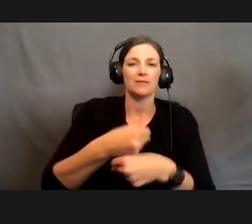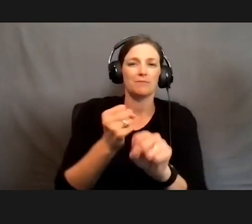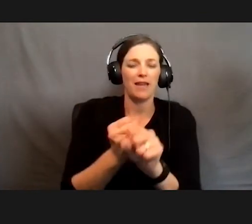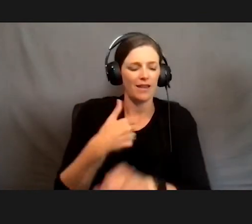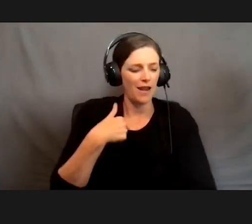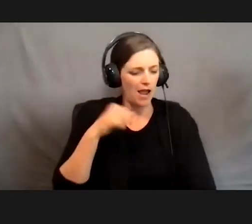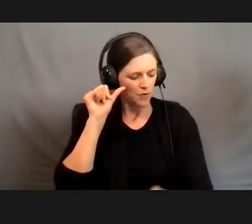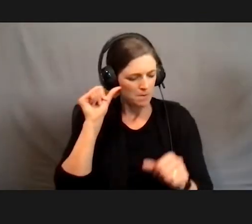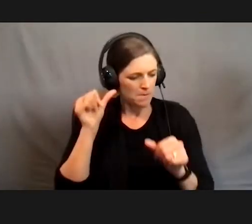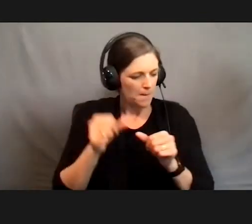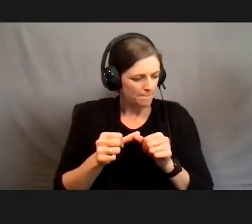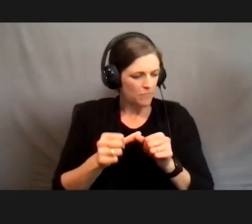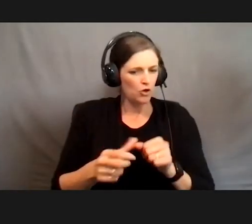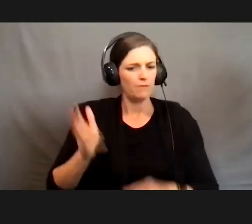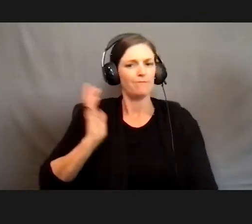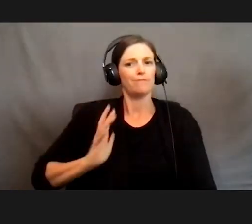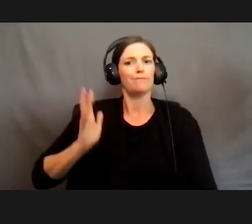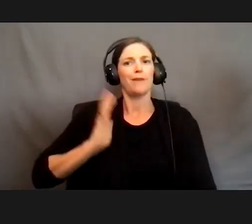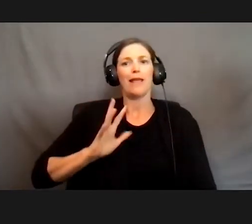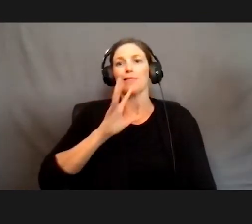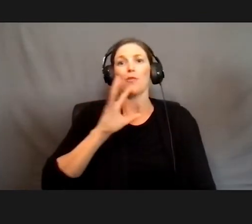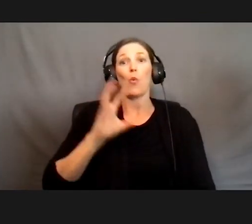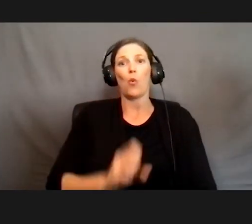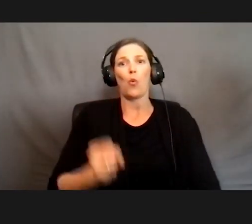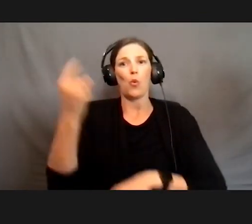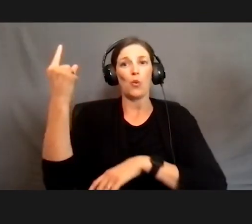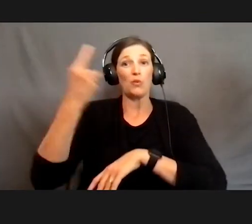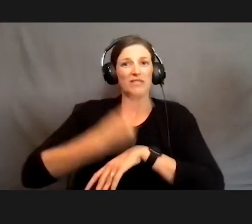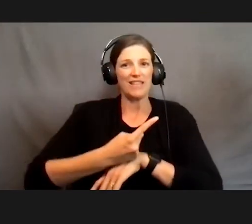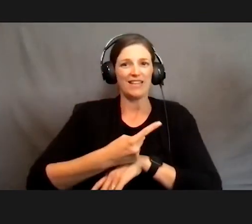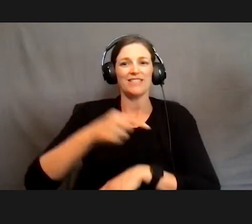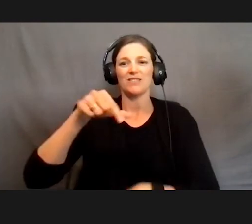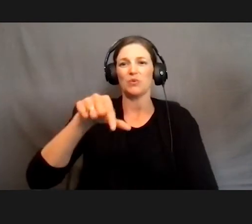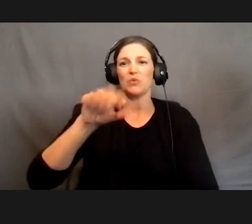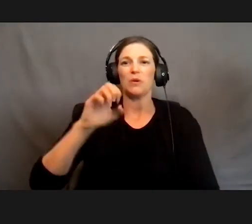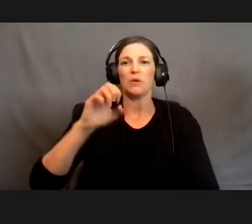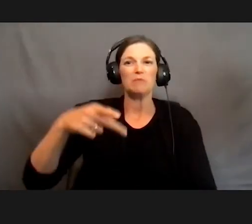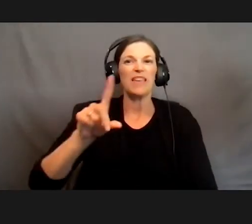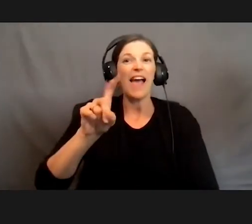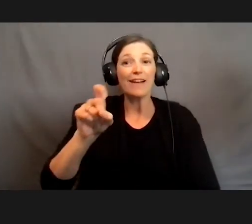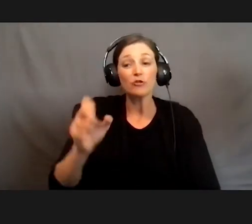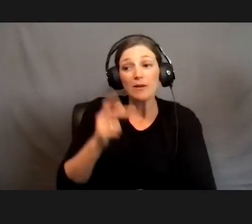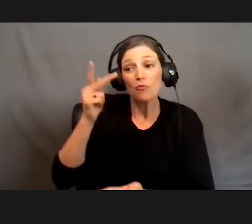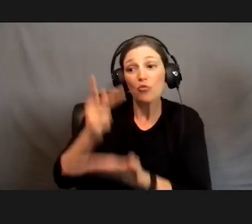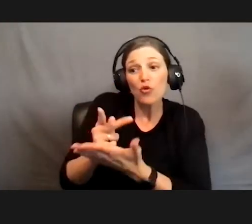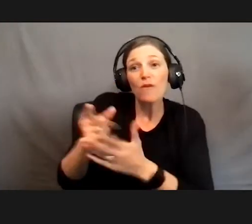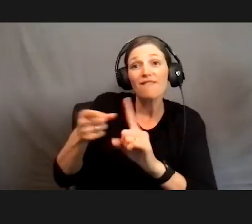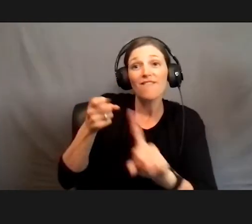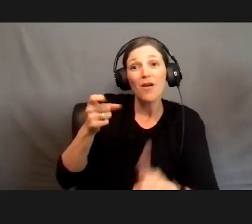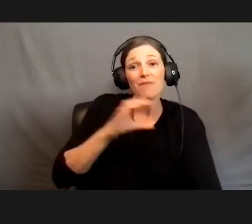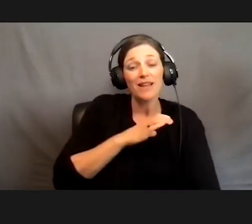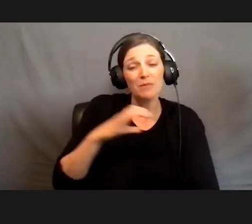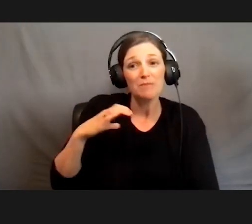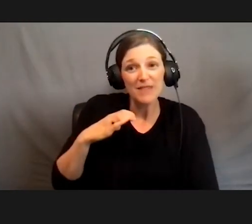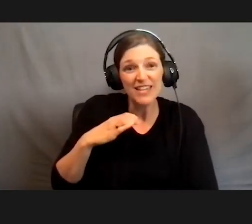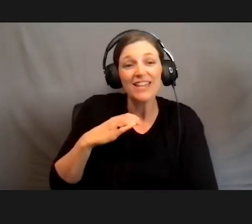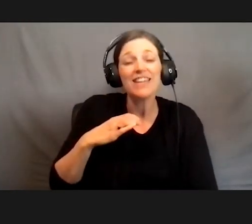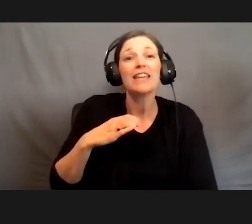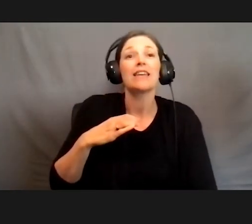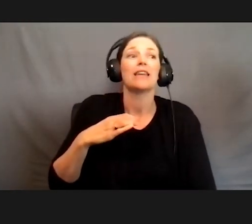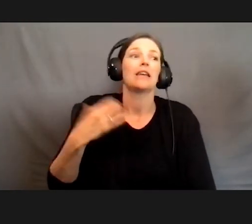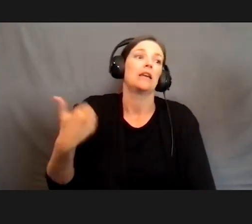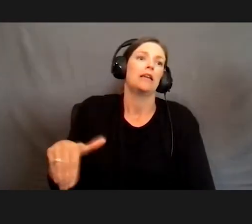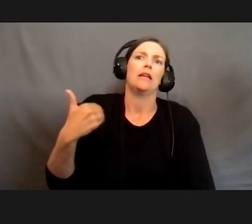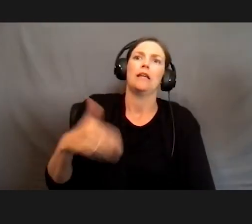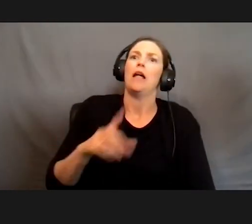in the olden days where the QEP did have to be approved by the committee. And that was